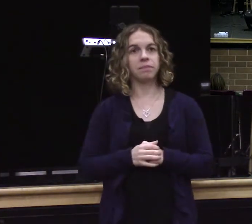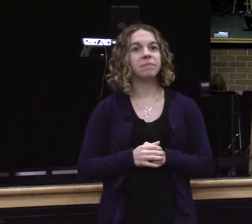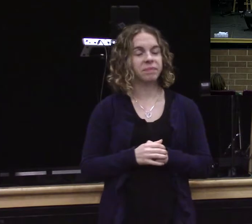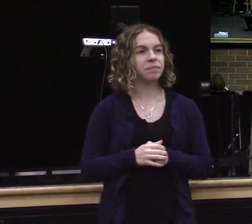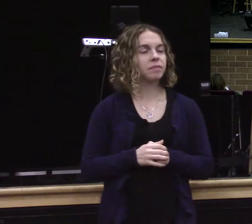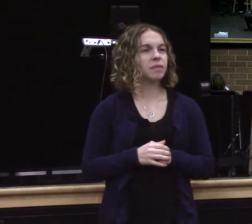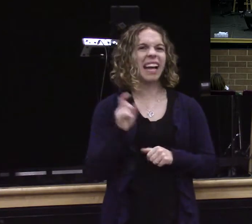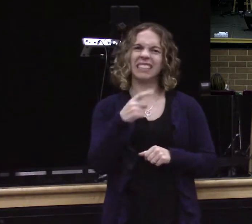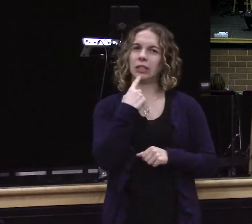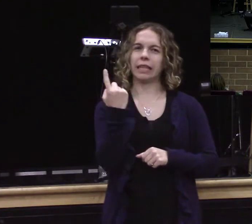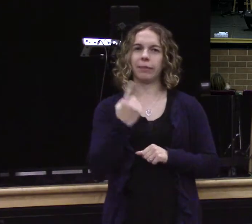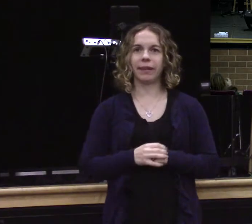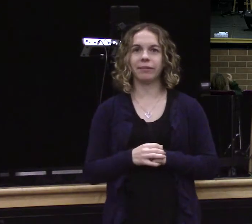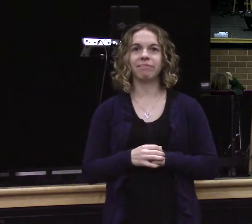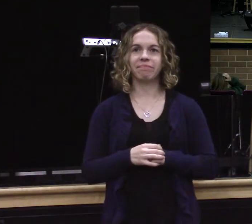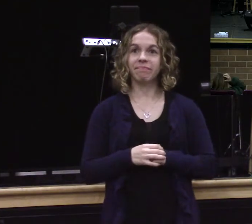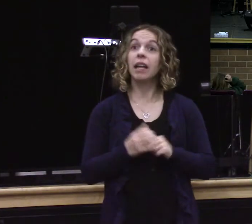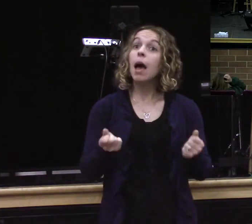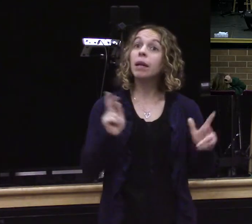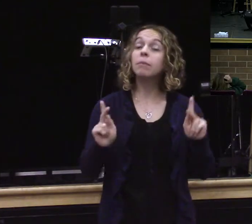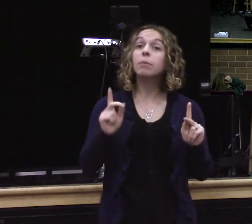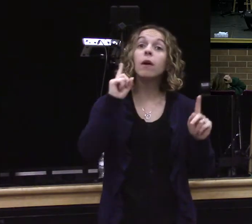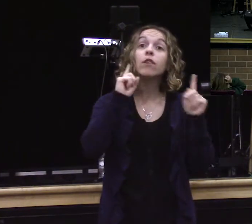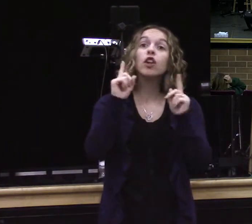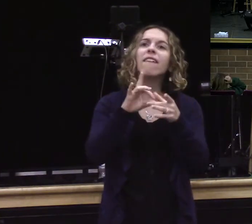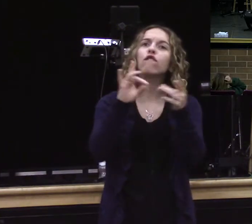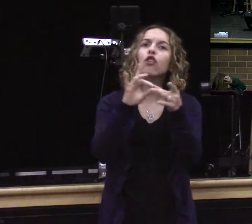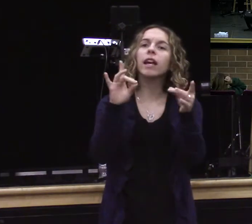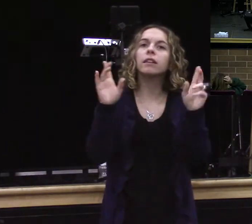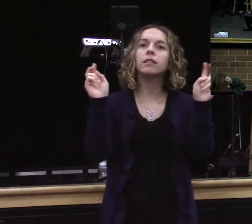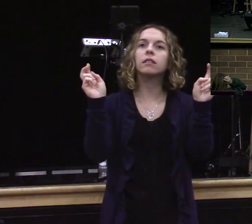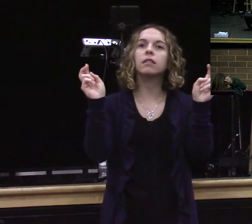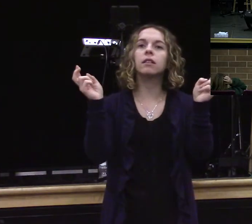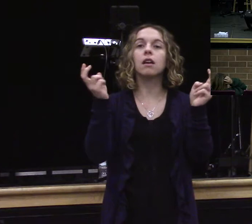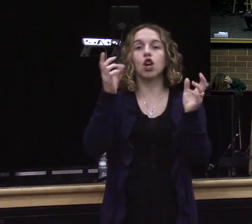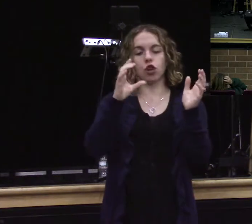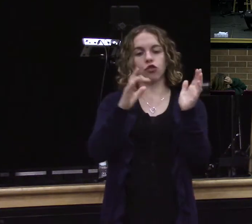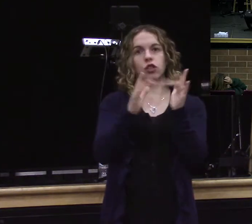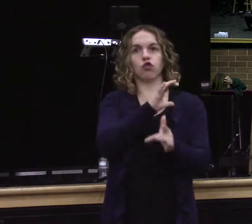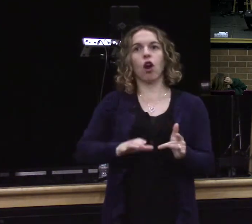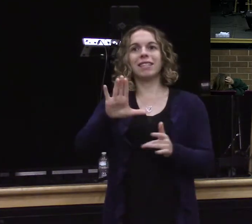to say something. How many people have ever heard that phrase, the finished work of Christ?